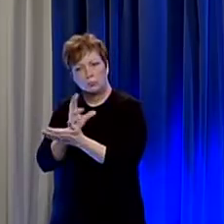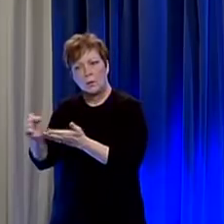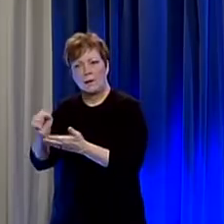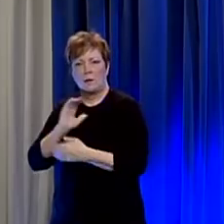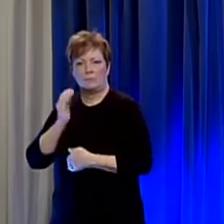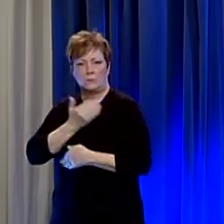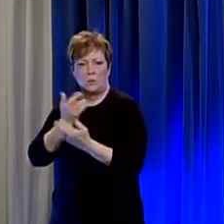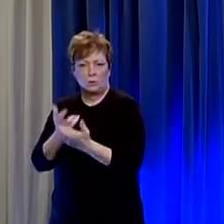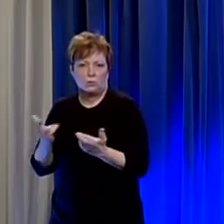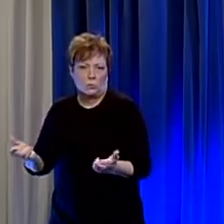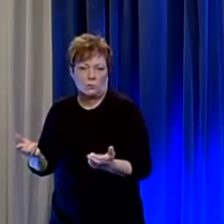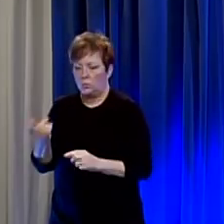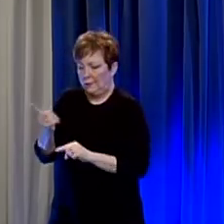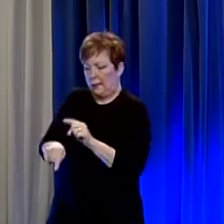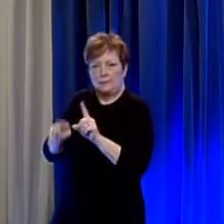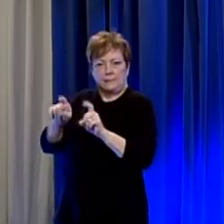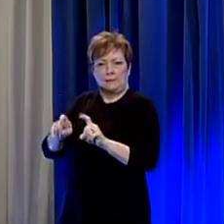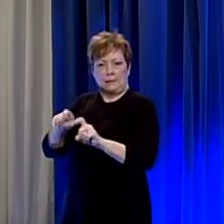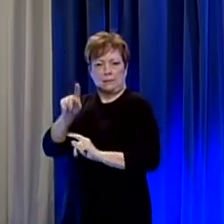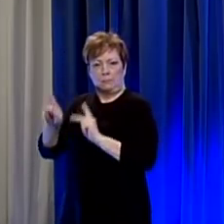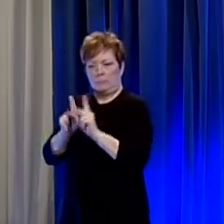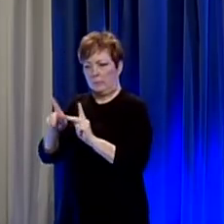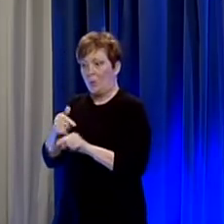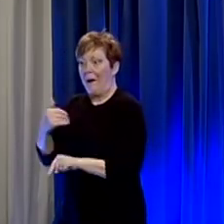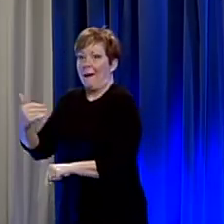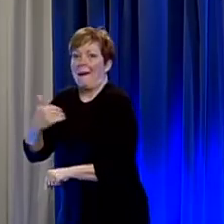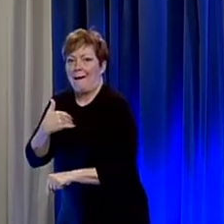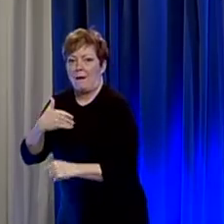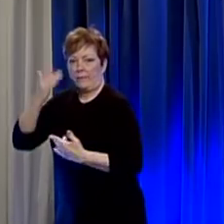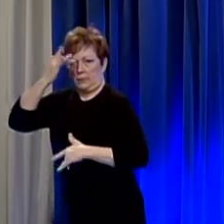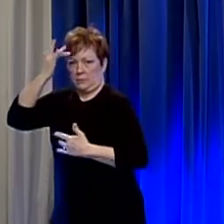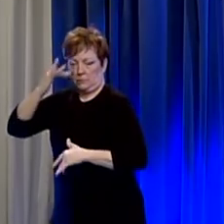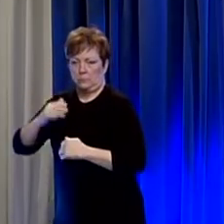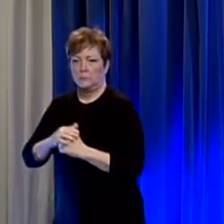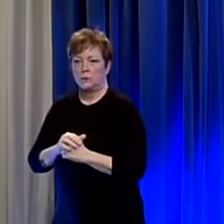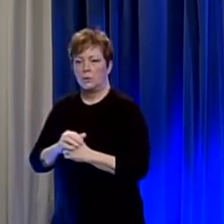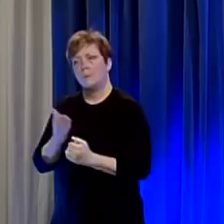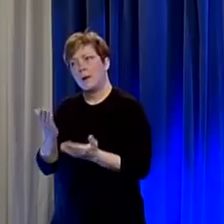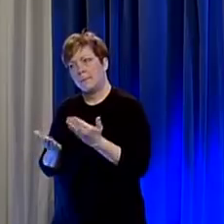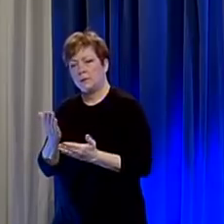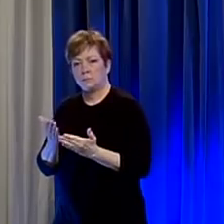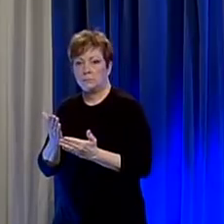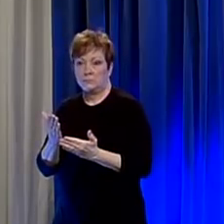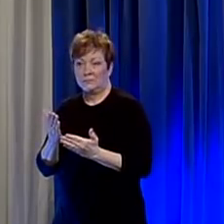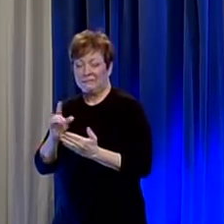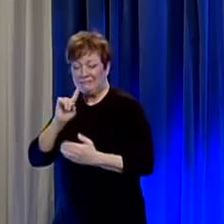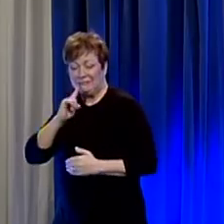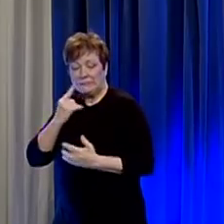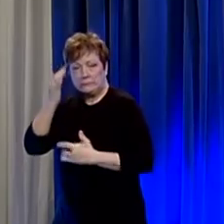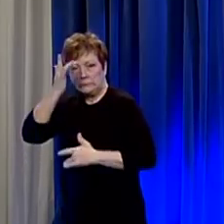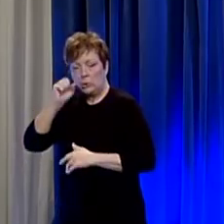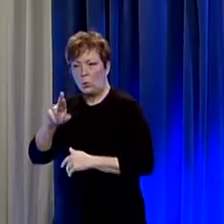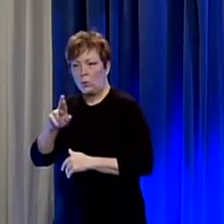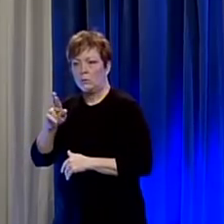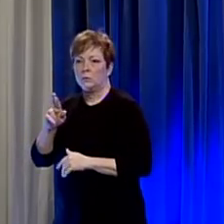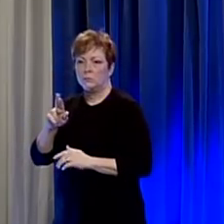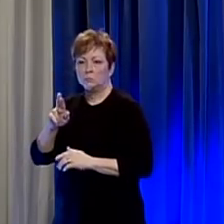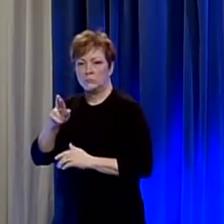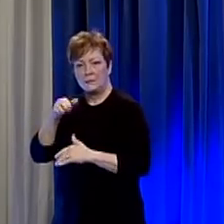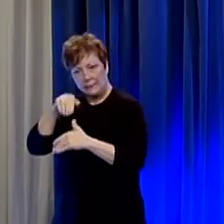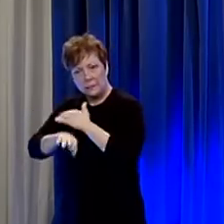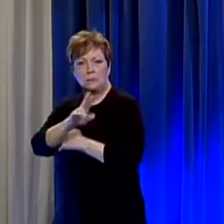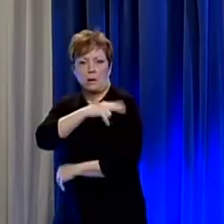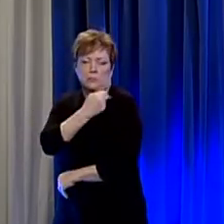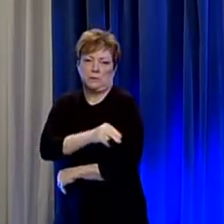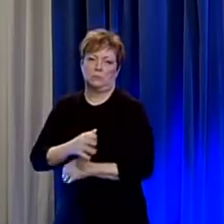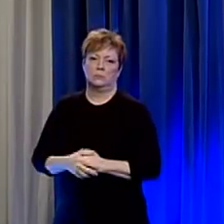it much more difficult to test for us to test those patients who are sick or in some cases acutely ill or hospitalized it slows down